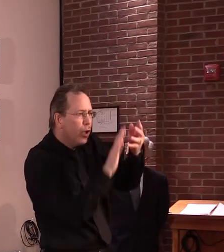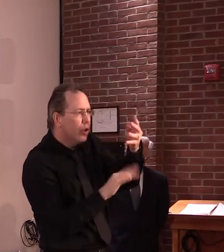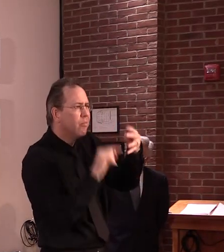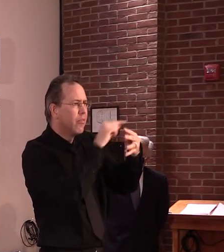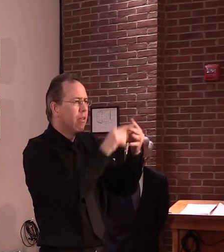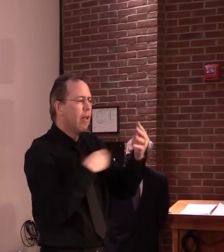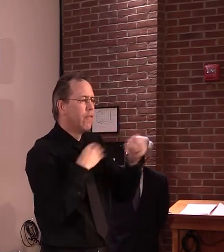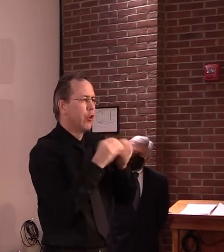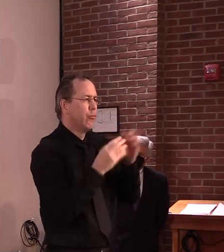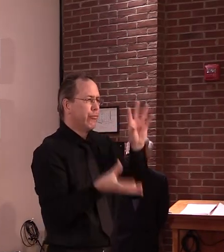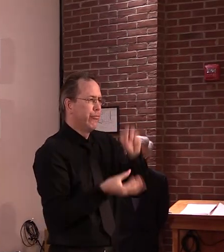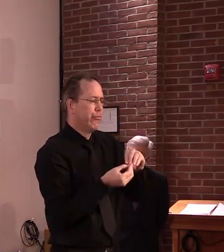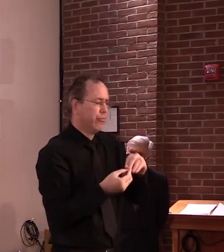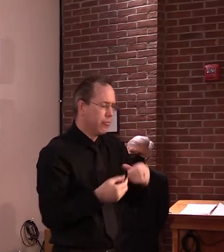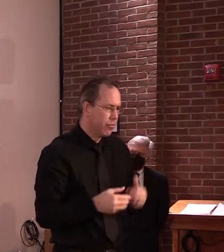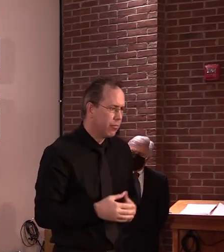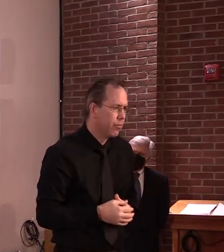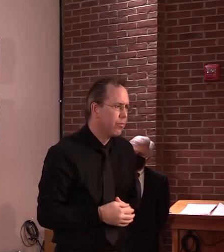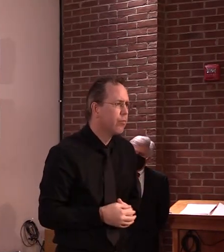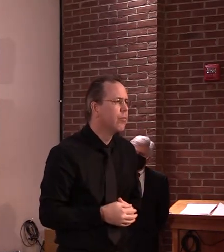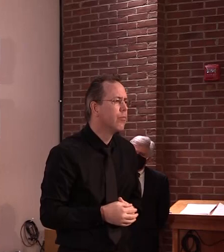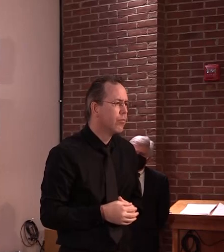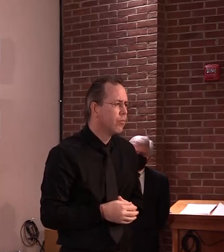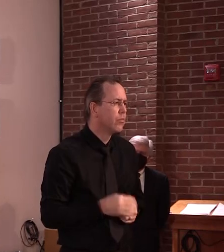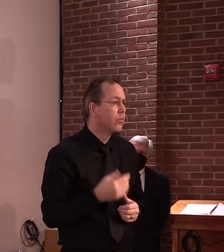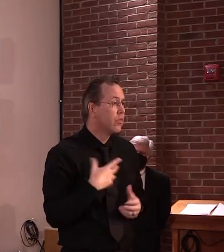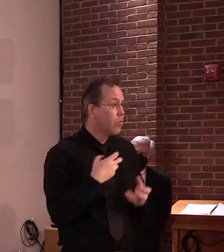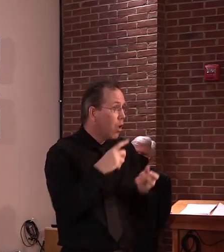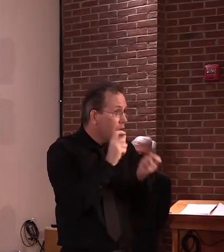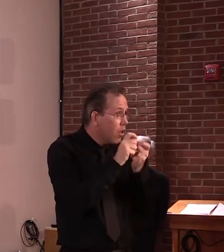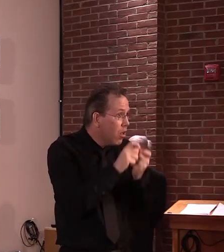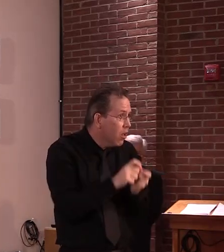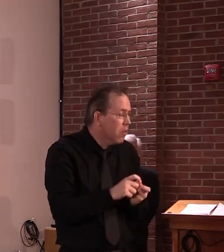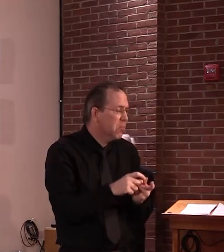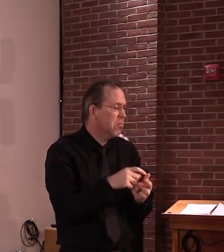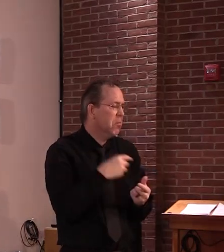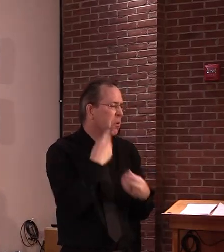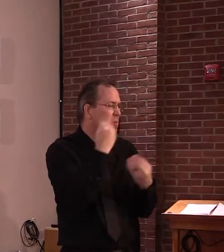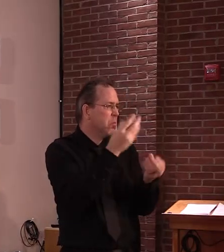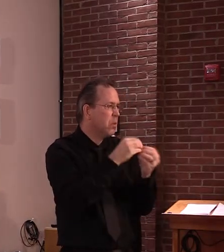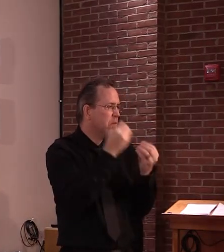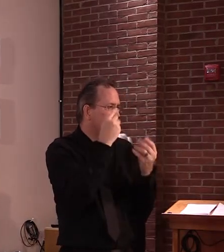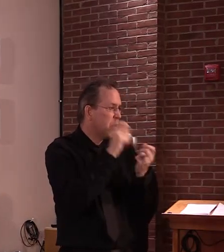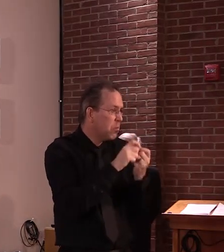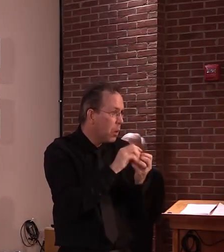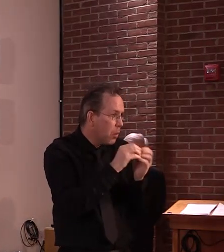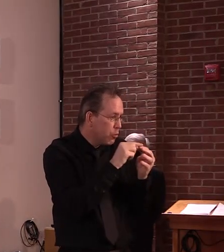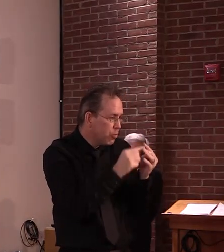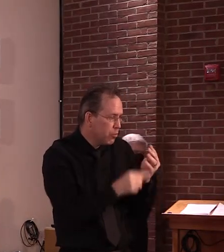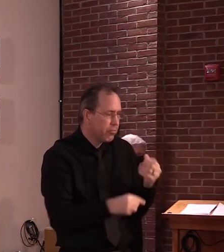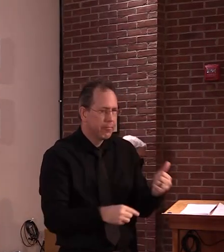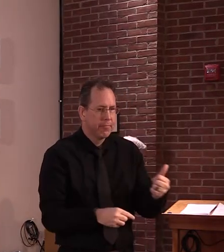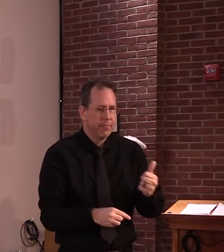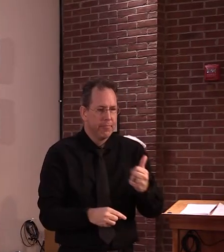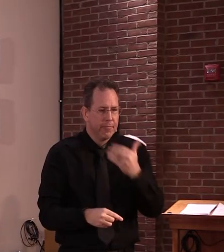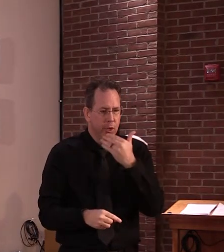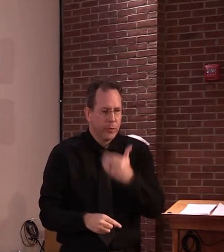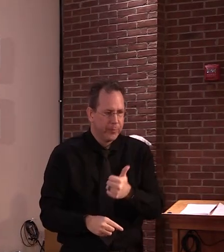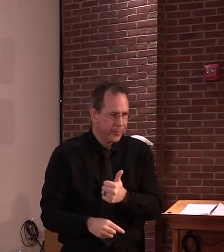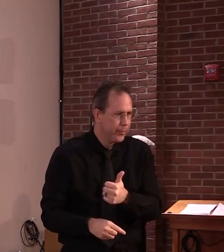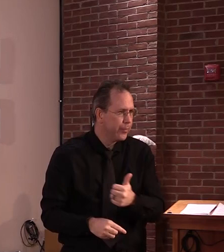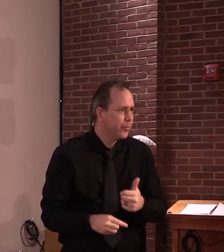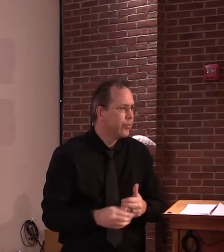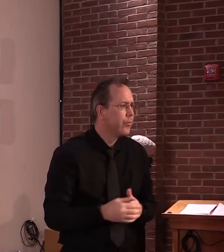Okay. Well, I'll wait for the response whenever it comes. So the question today,